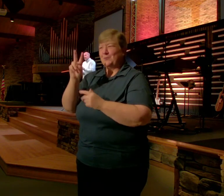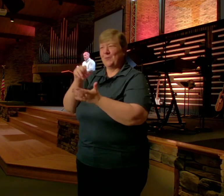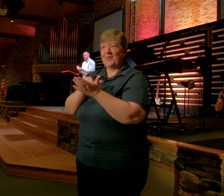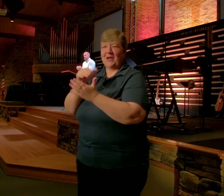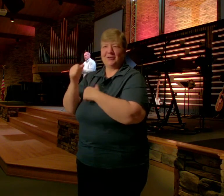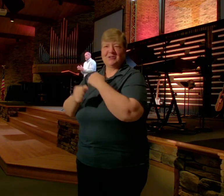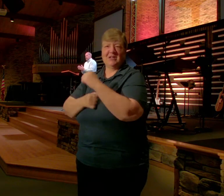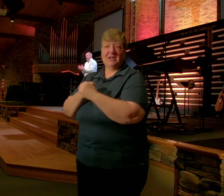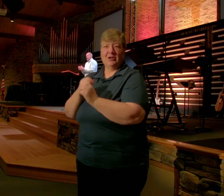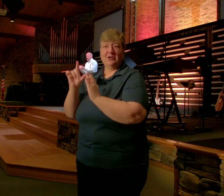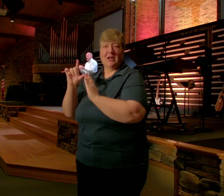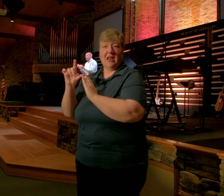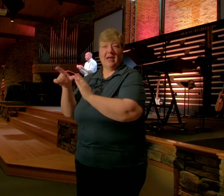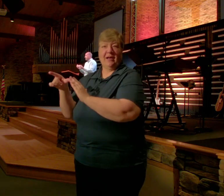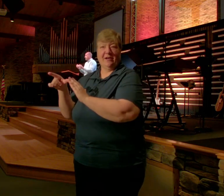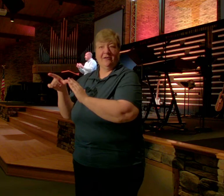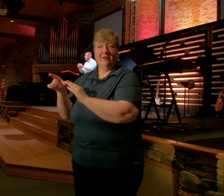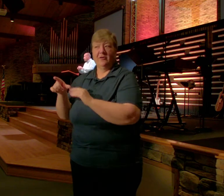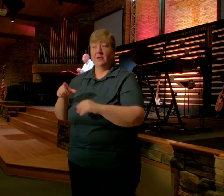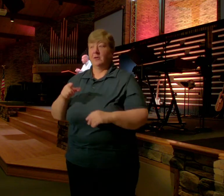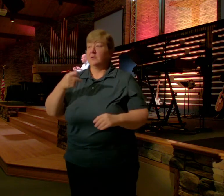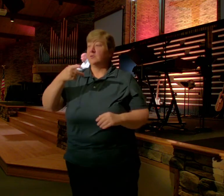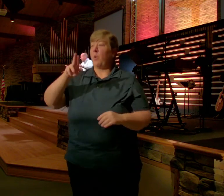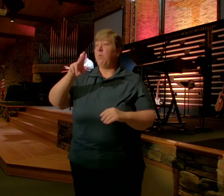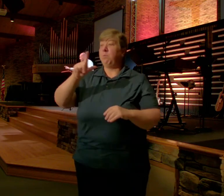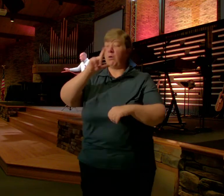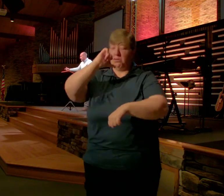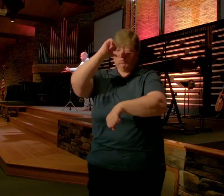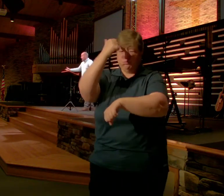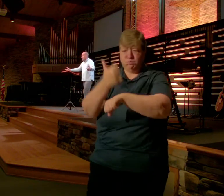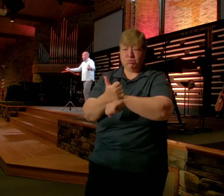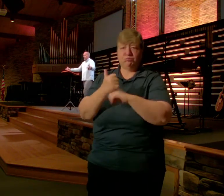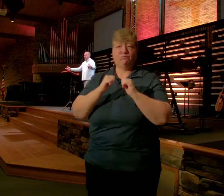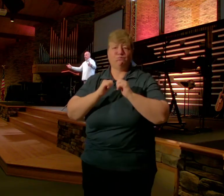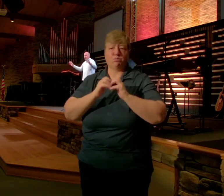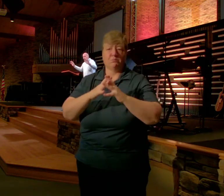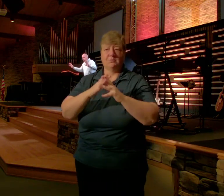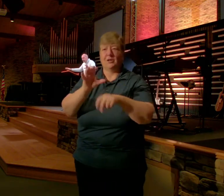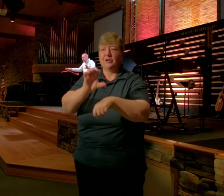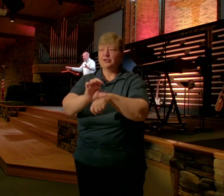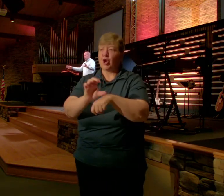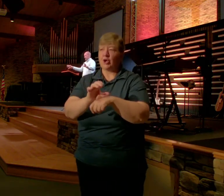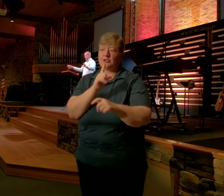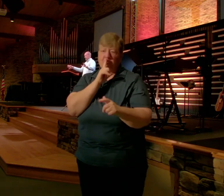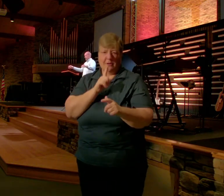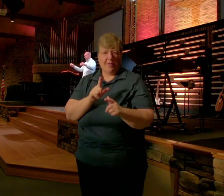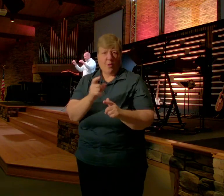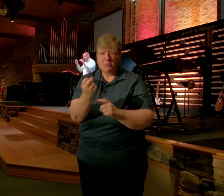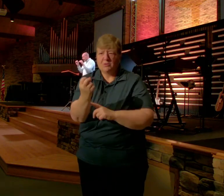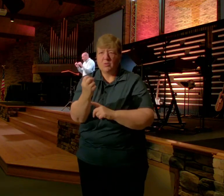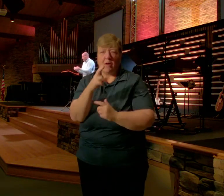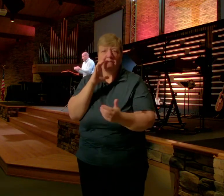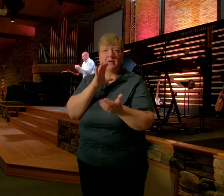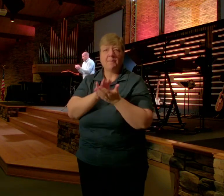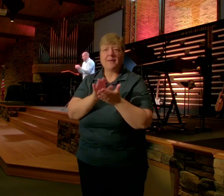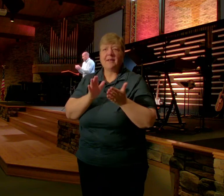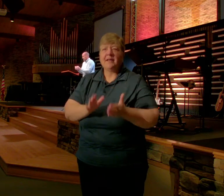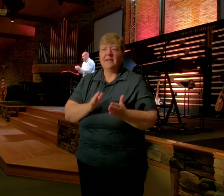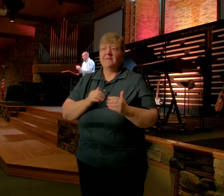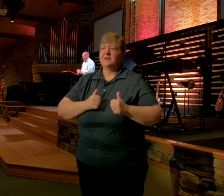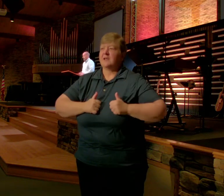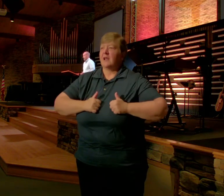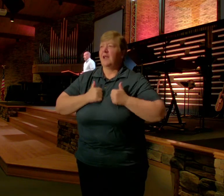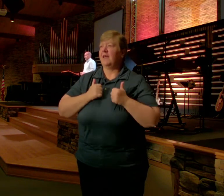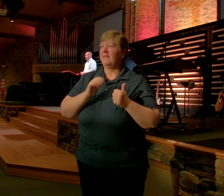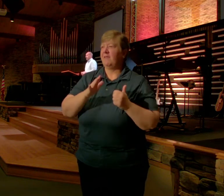this church With these believers Who lived out their faith Courageously In a world Much